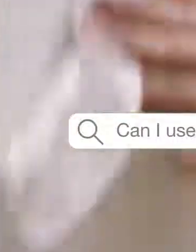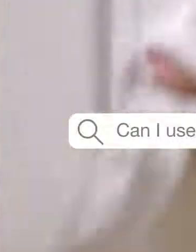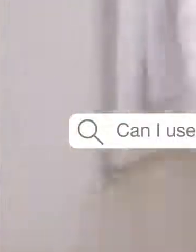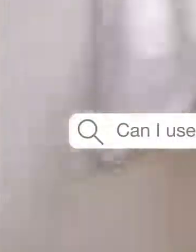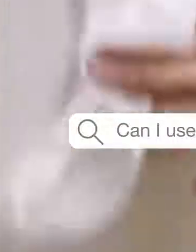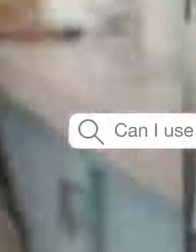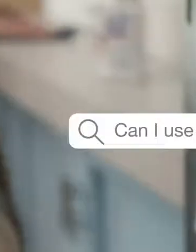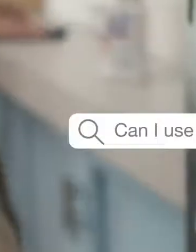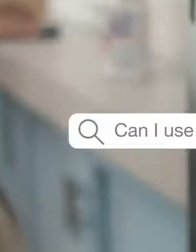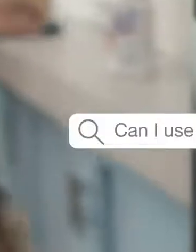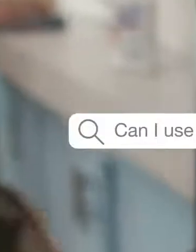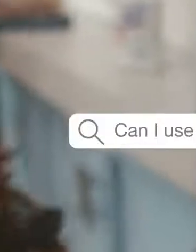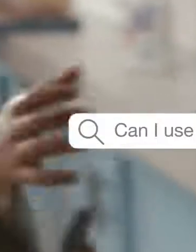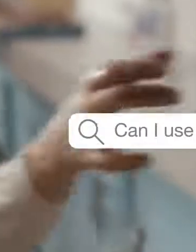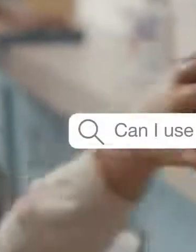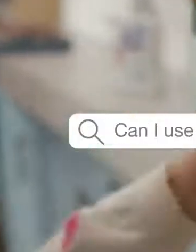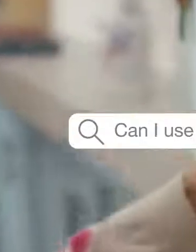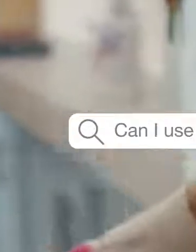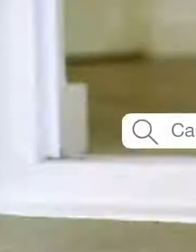used on over 100 surfaces and kill up to 90 percent.